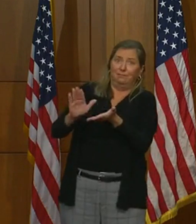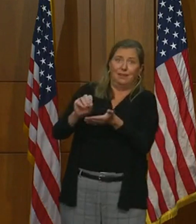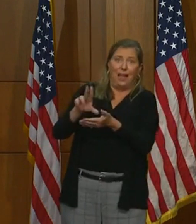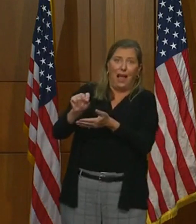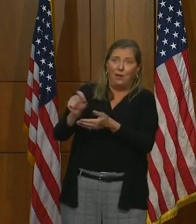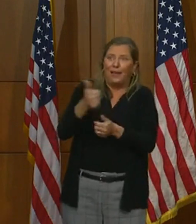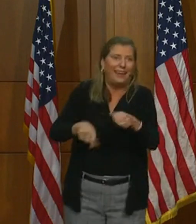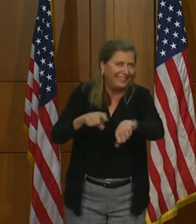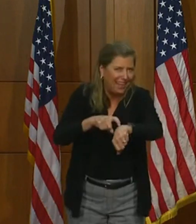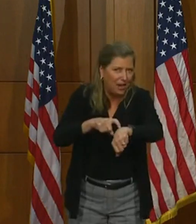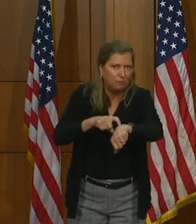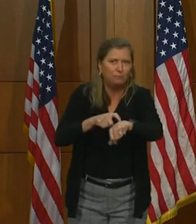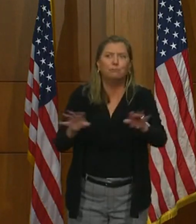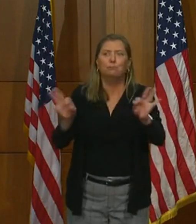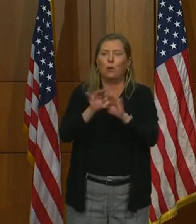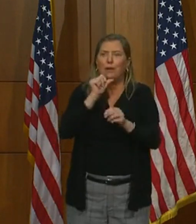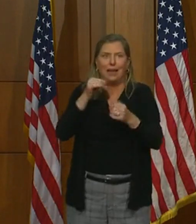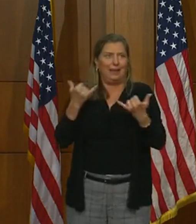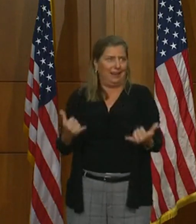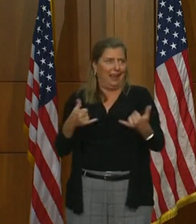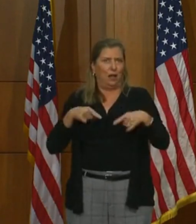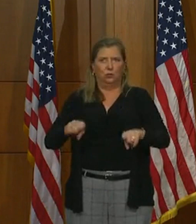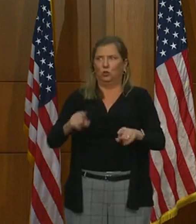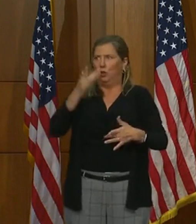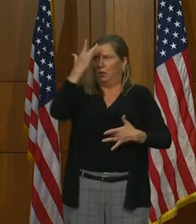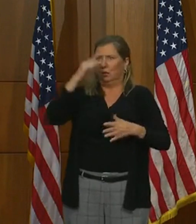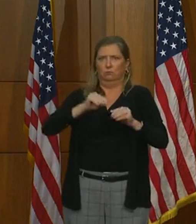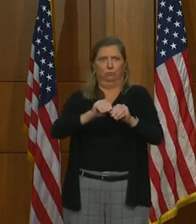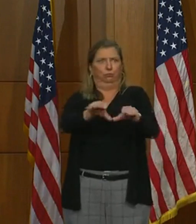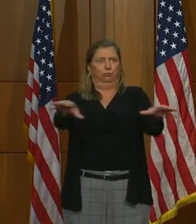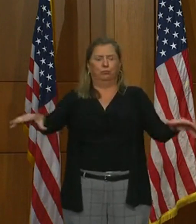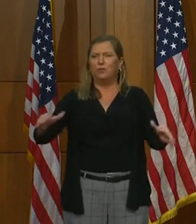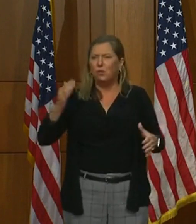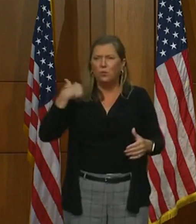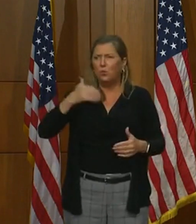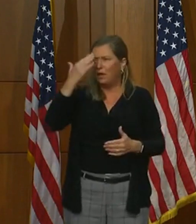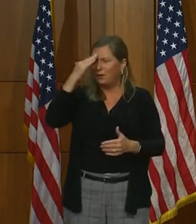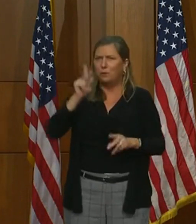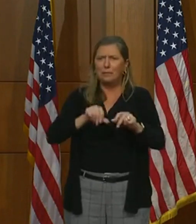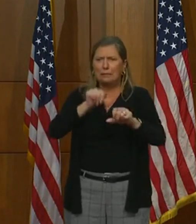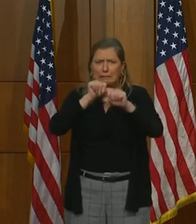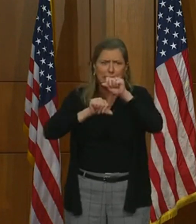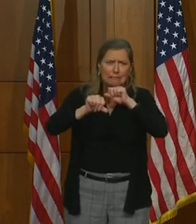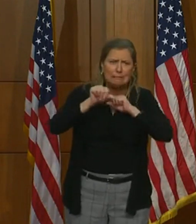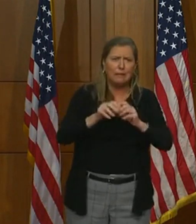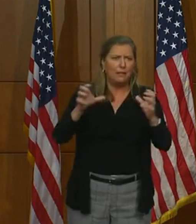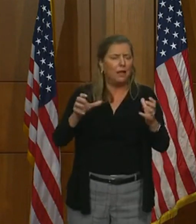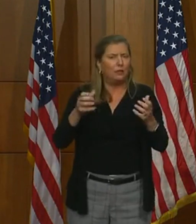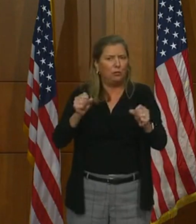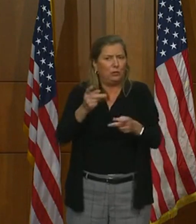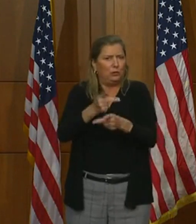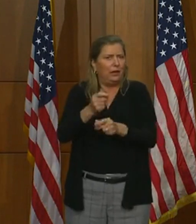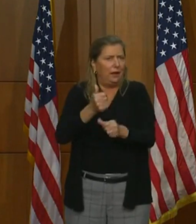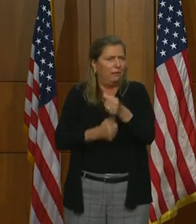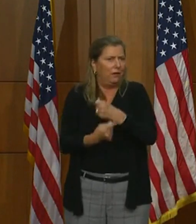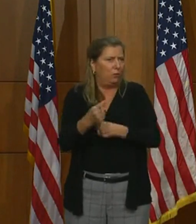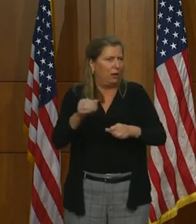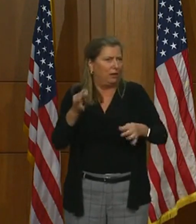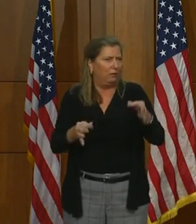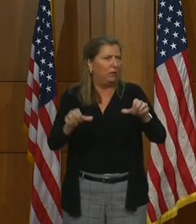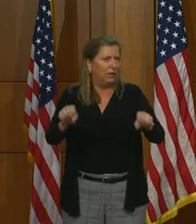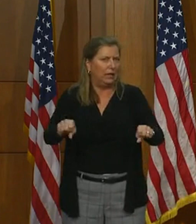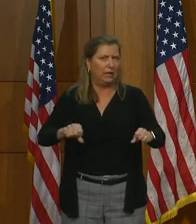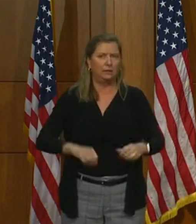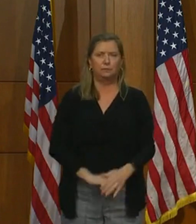time. But especially during this pandemic, we know people are going through hardships and we want to take care of everybody that we can. Dan, want to address the second question?